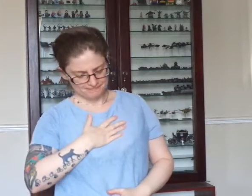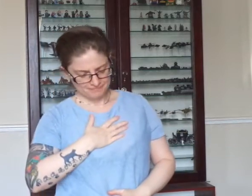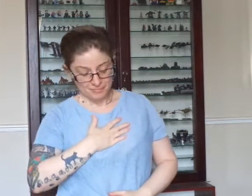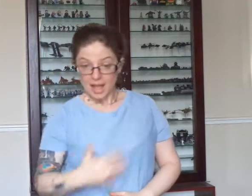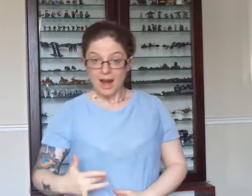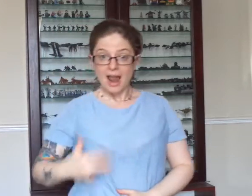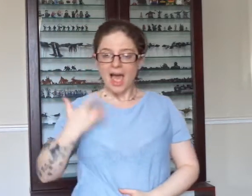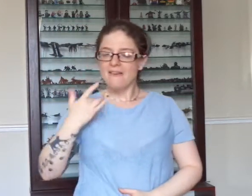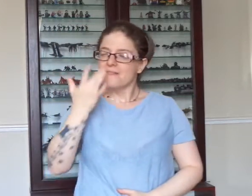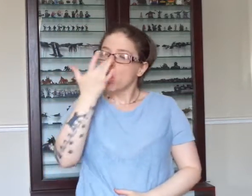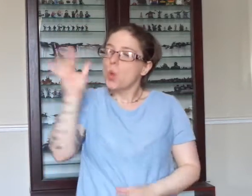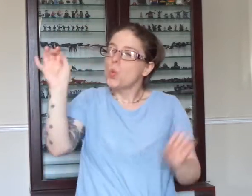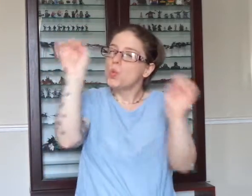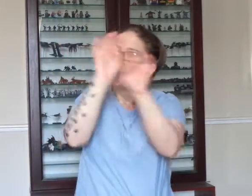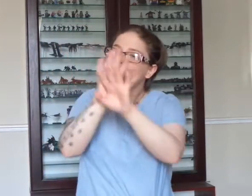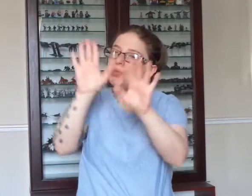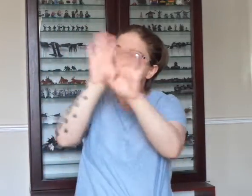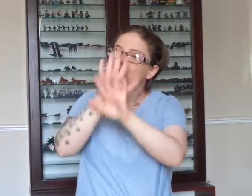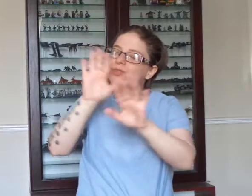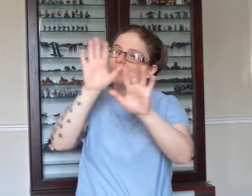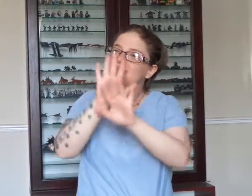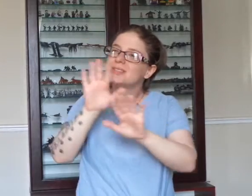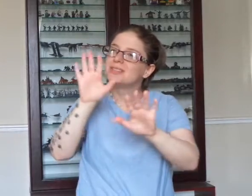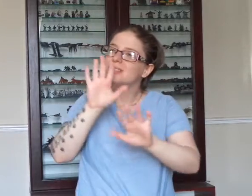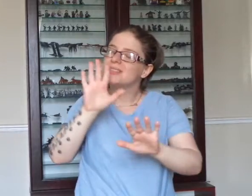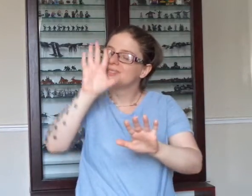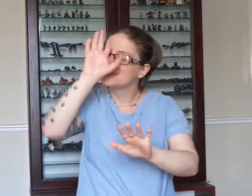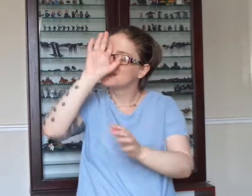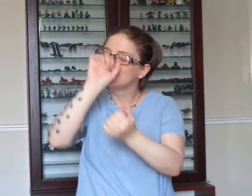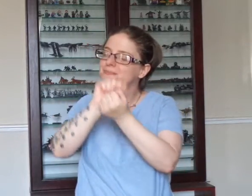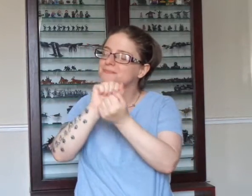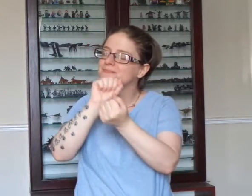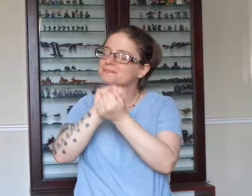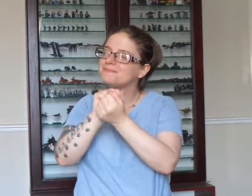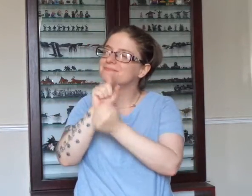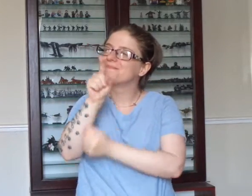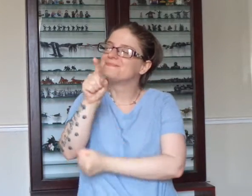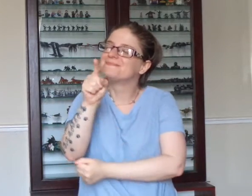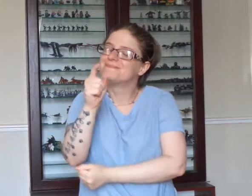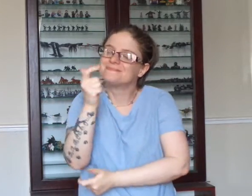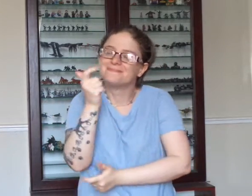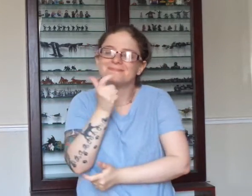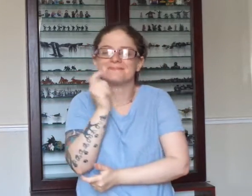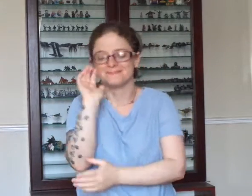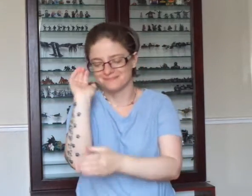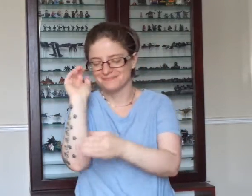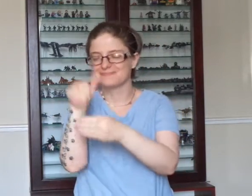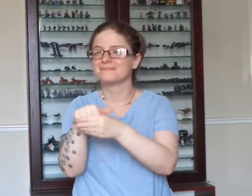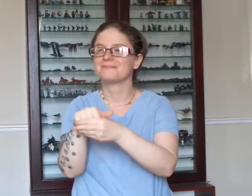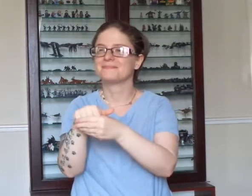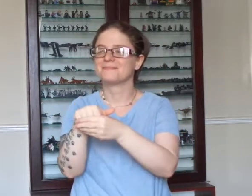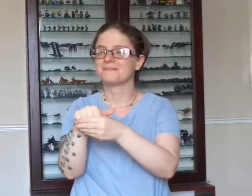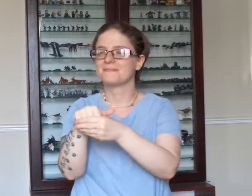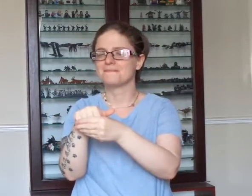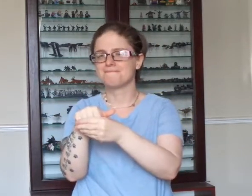urgent. I recall I really don't know